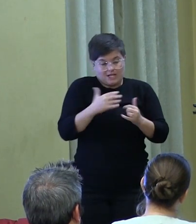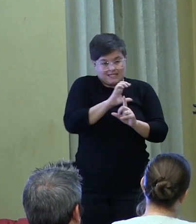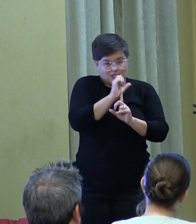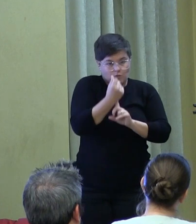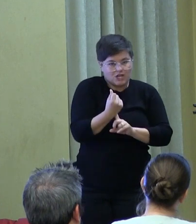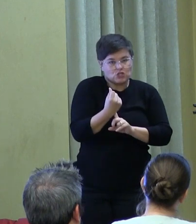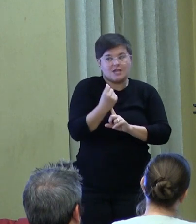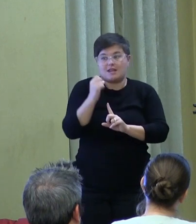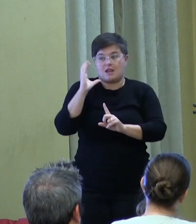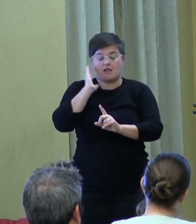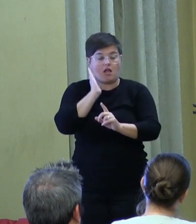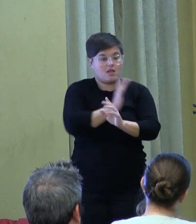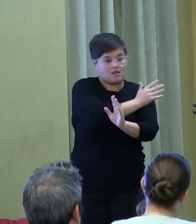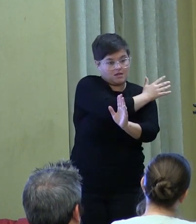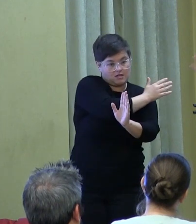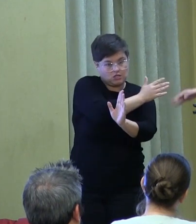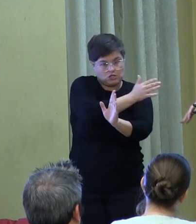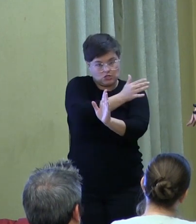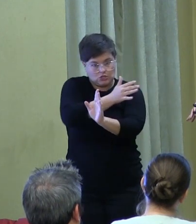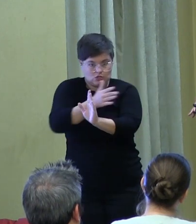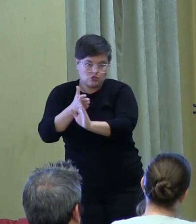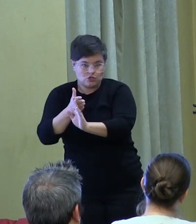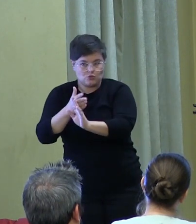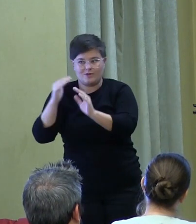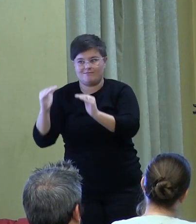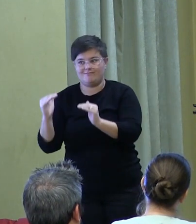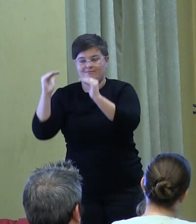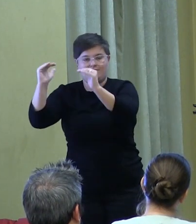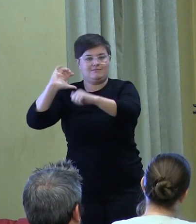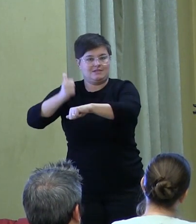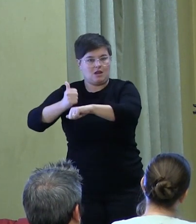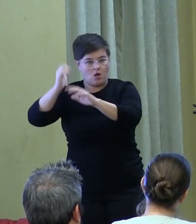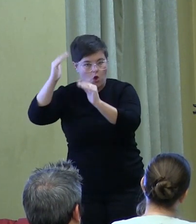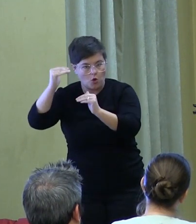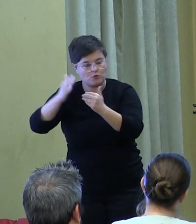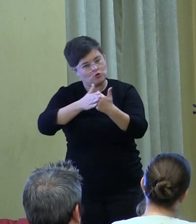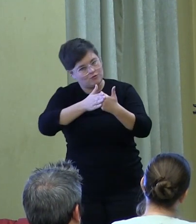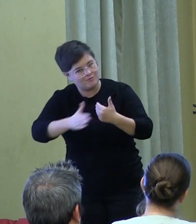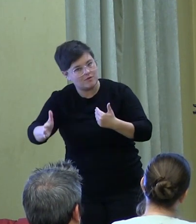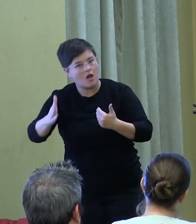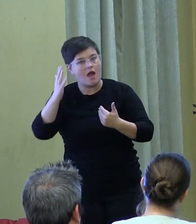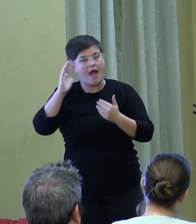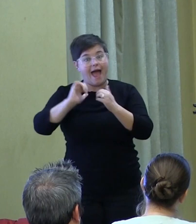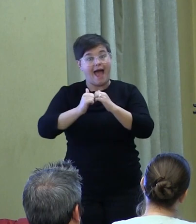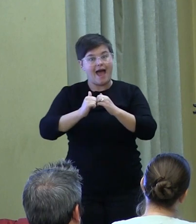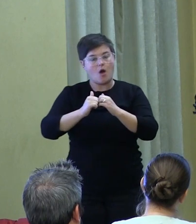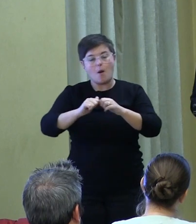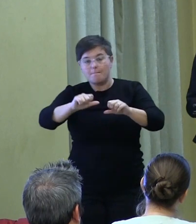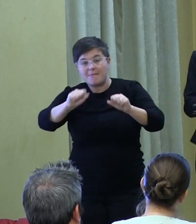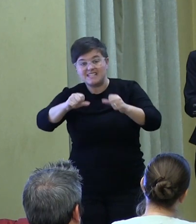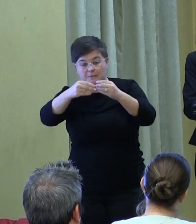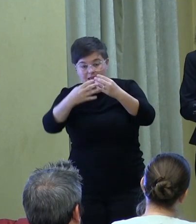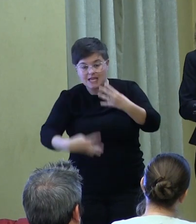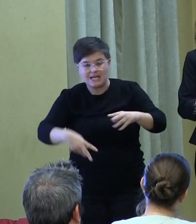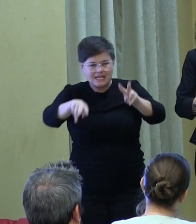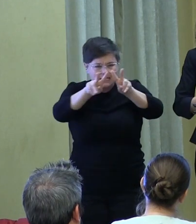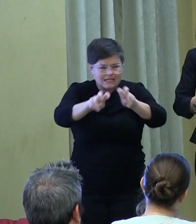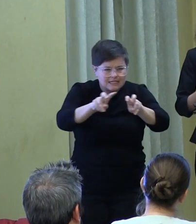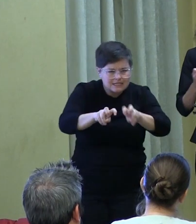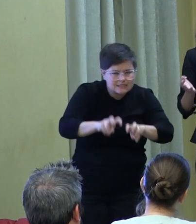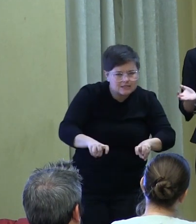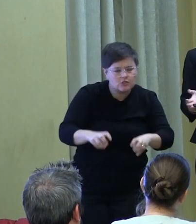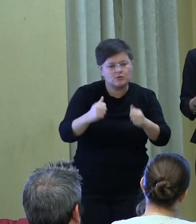knowledge of the past. Yet, we move beyond those conditions through assessing possibilities, determining